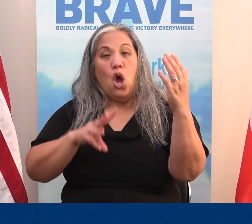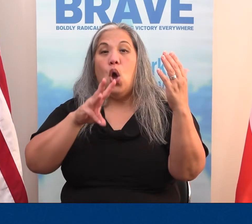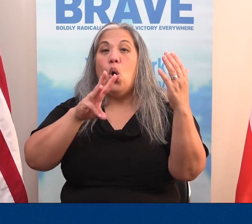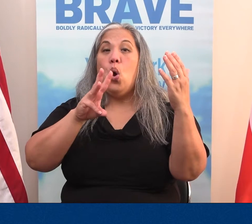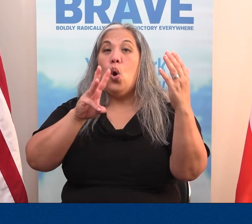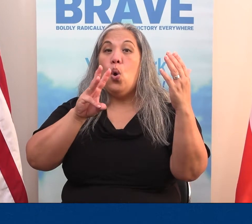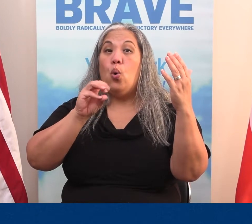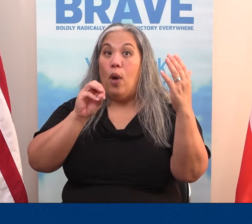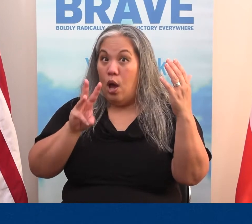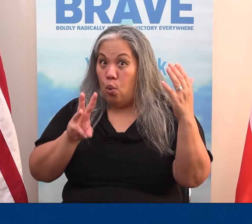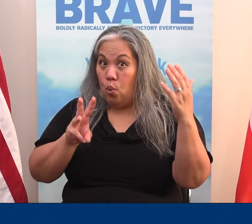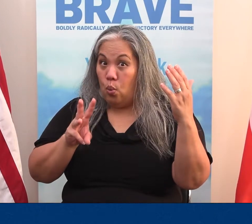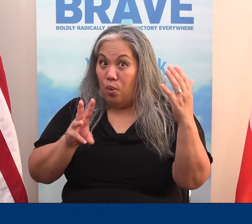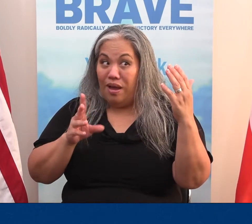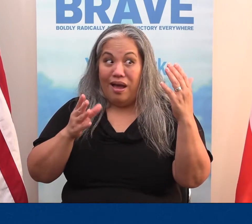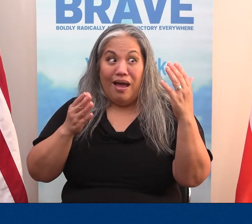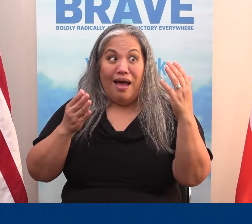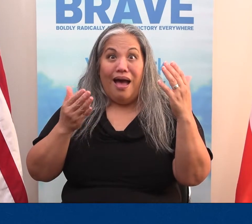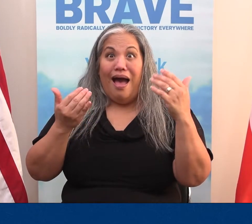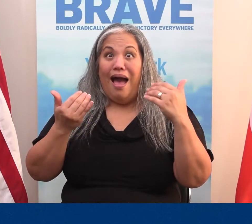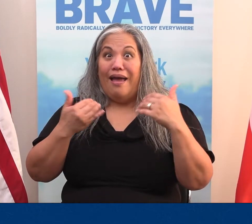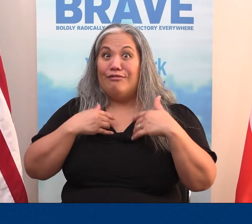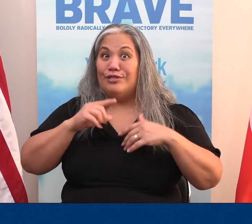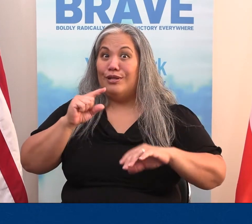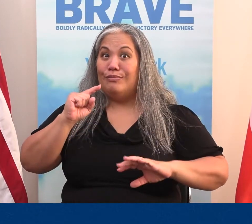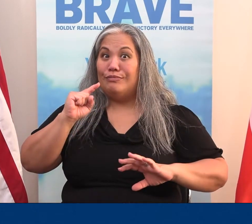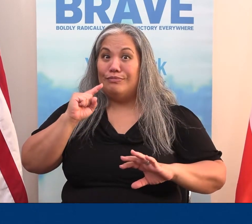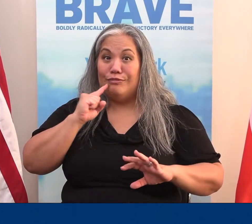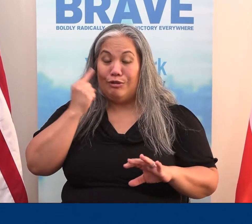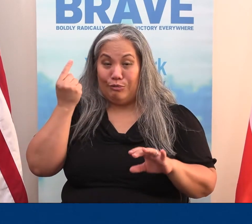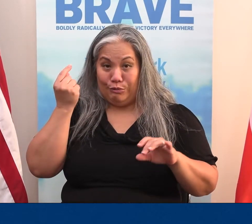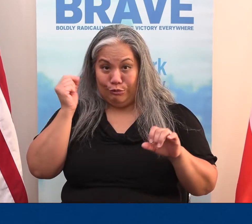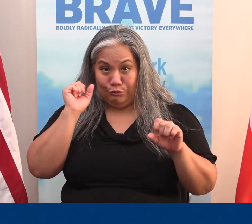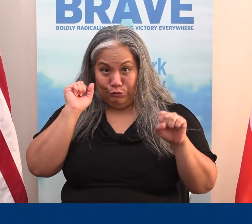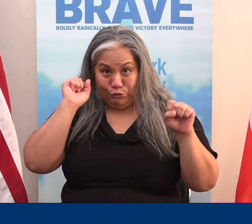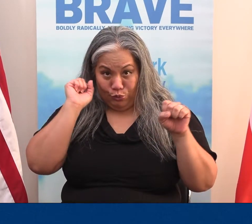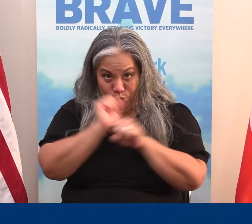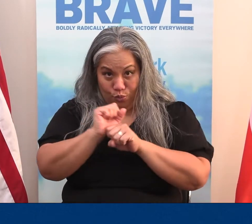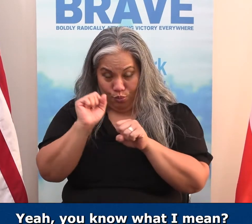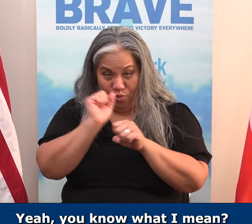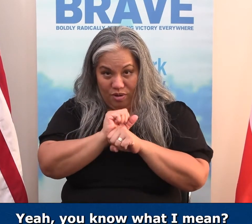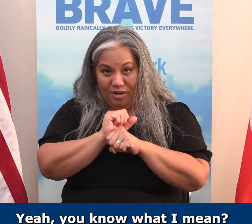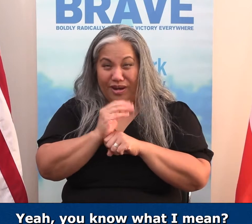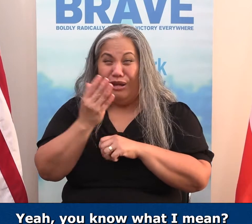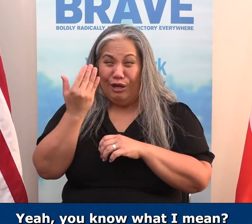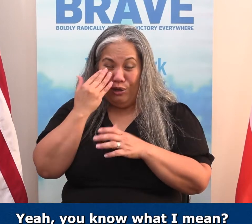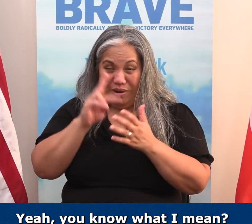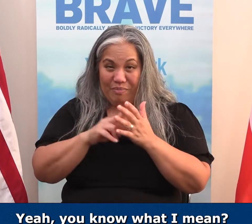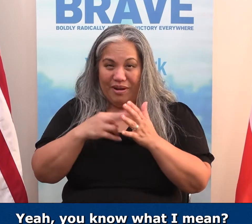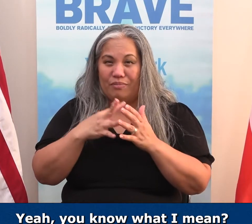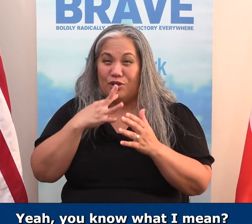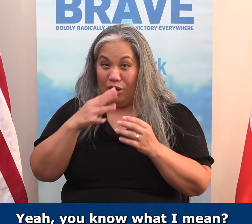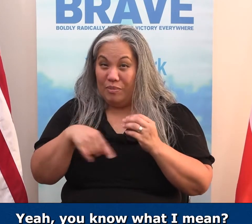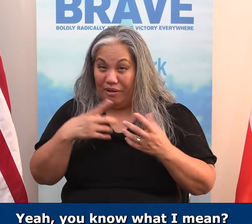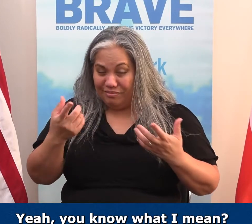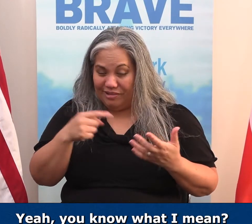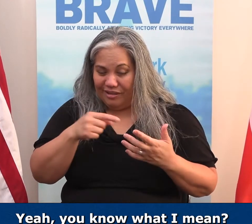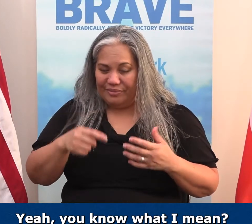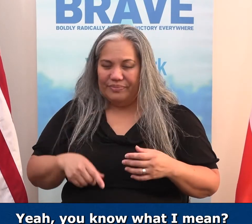wow. I've got some serious work to do. You know what I mean? You know what I'm talking about right here.